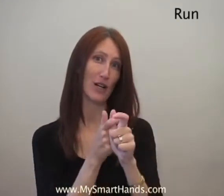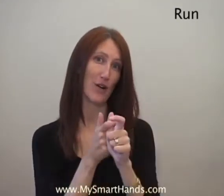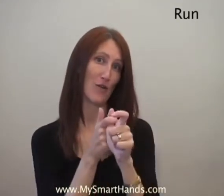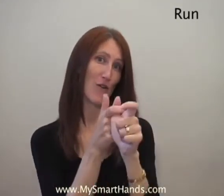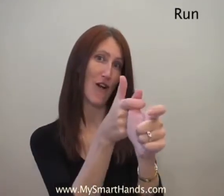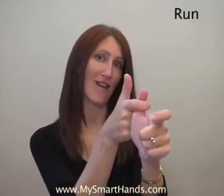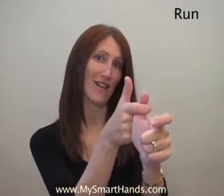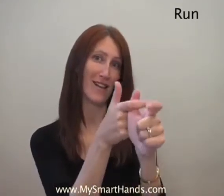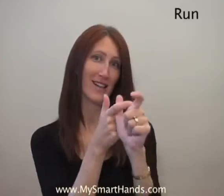Run.